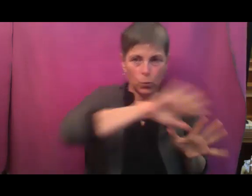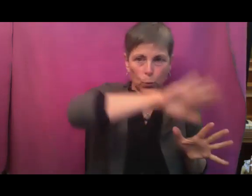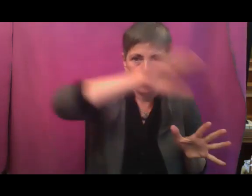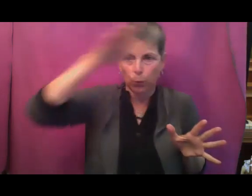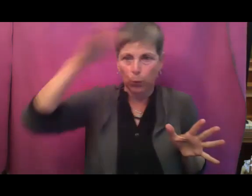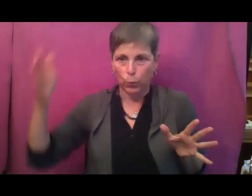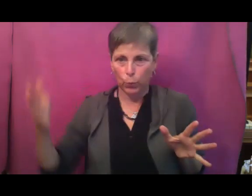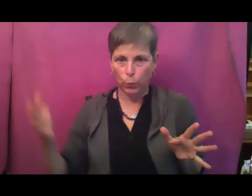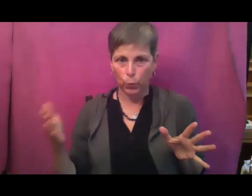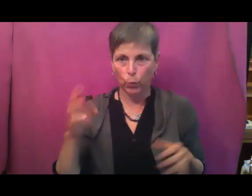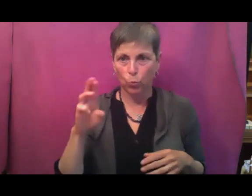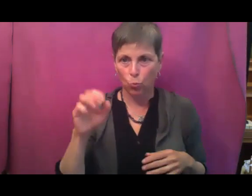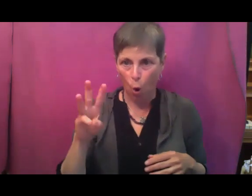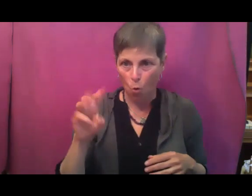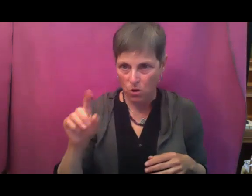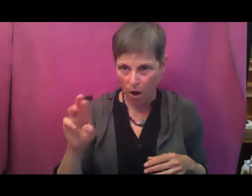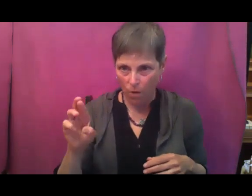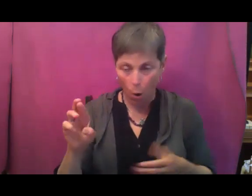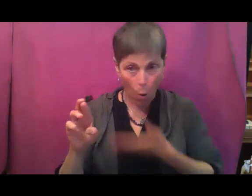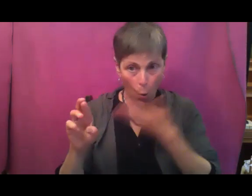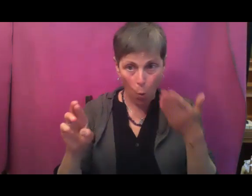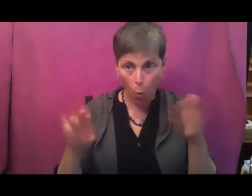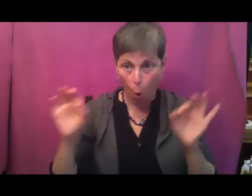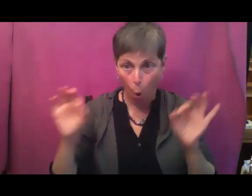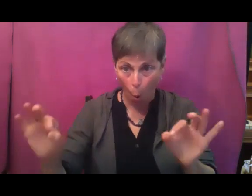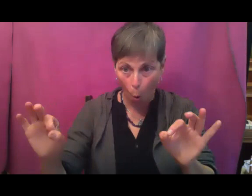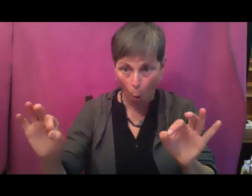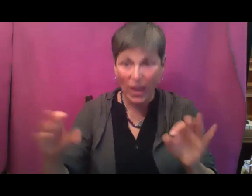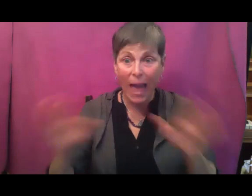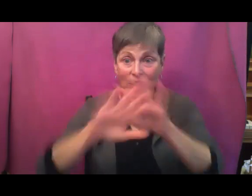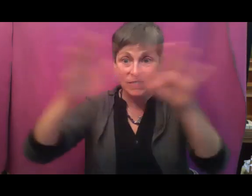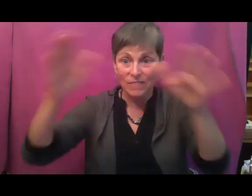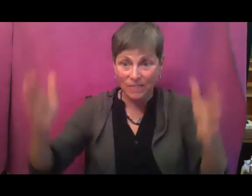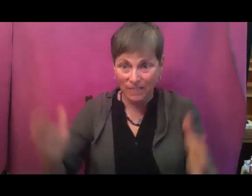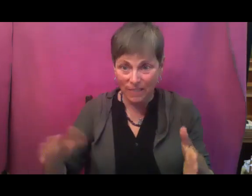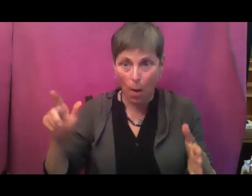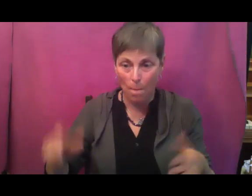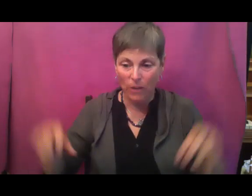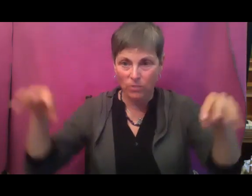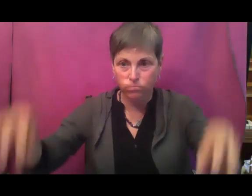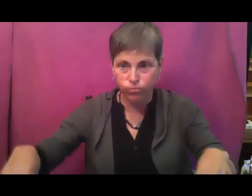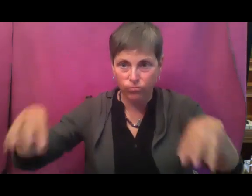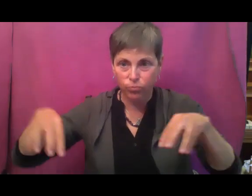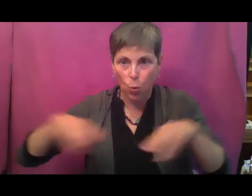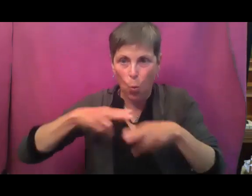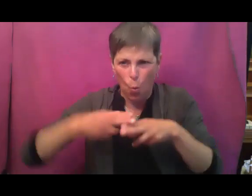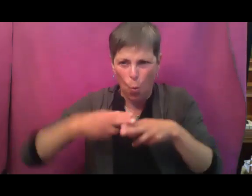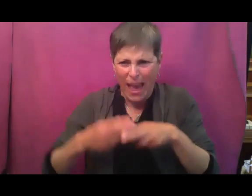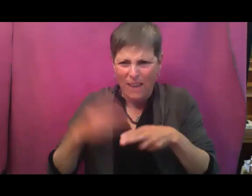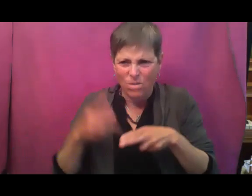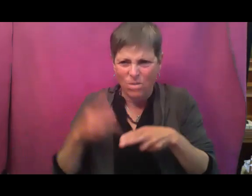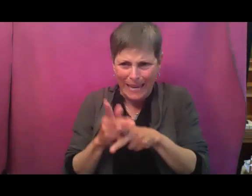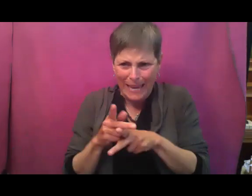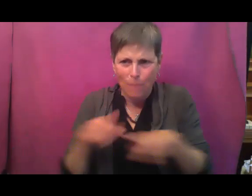any holes and that you are fully weighting every single edge, the entire perimeter of that floating row cover.